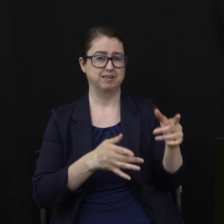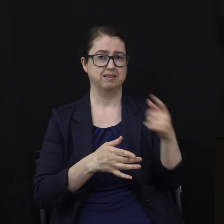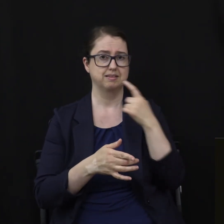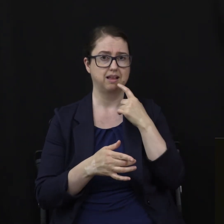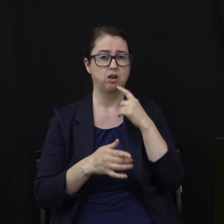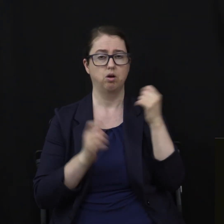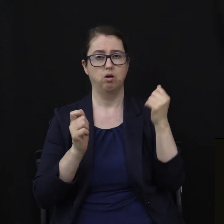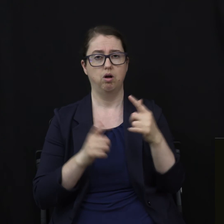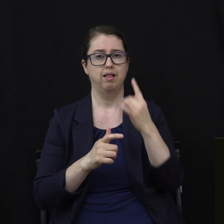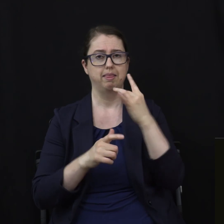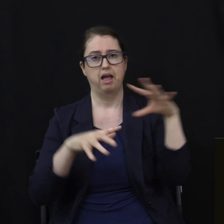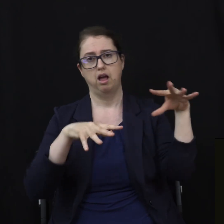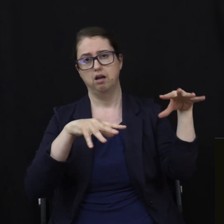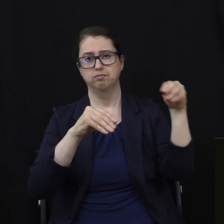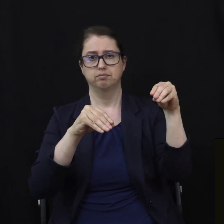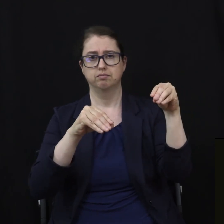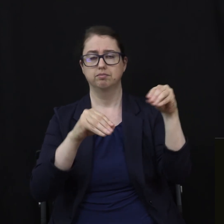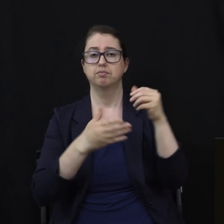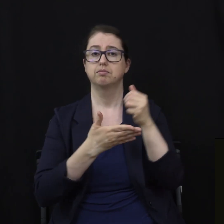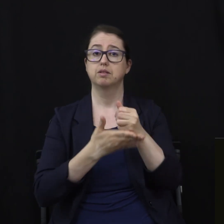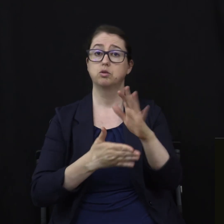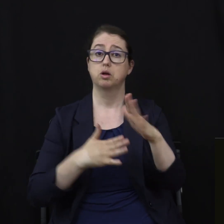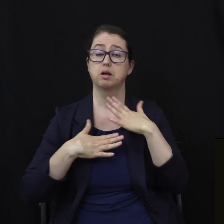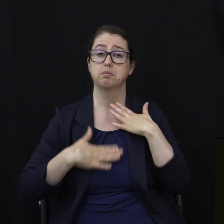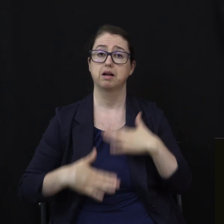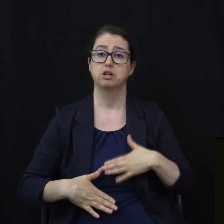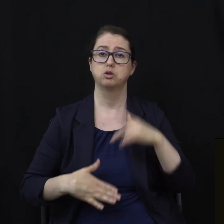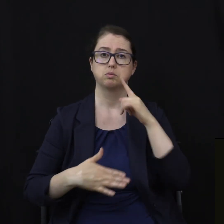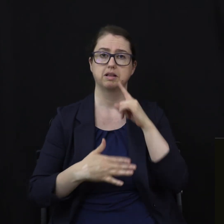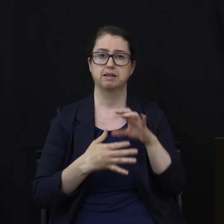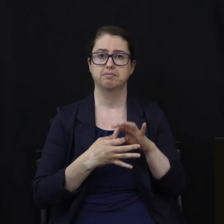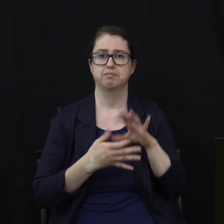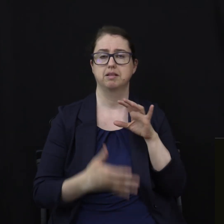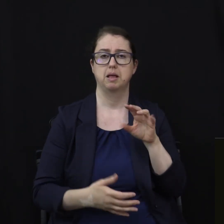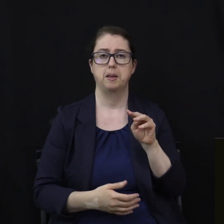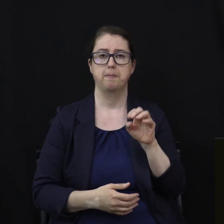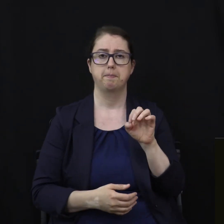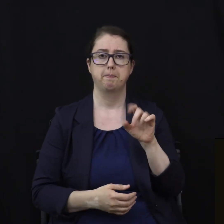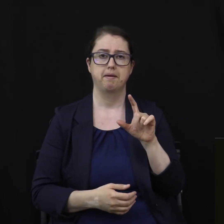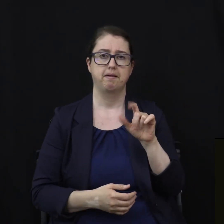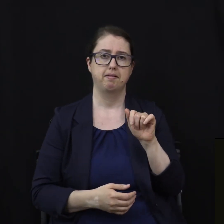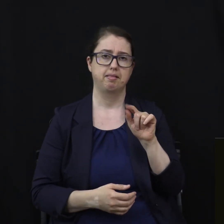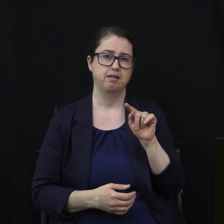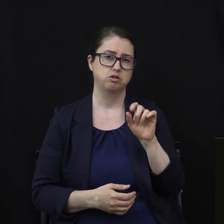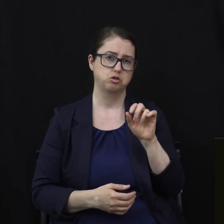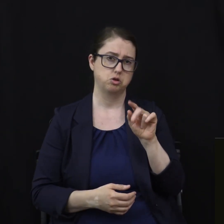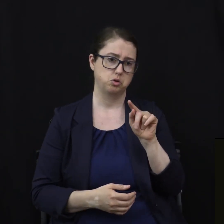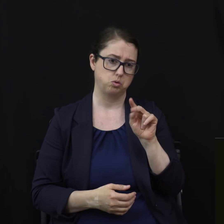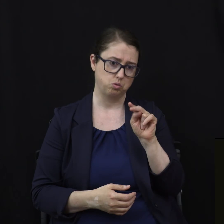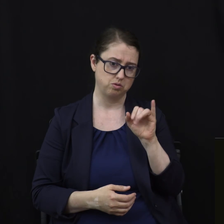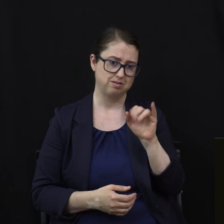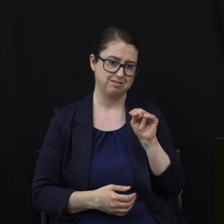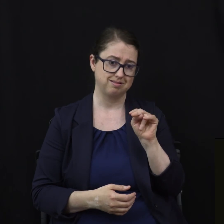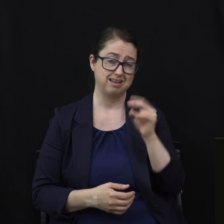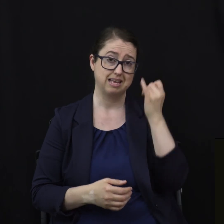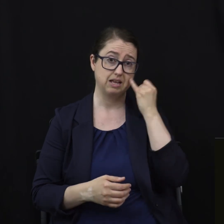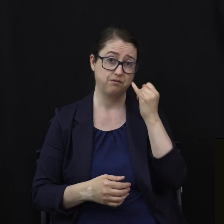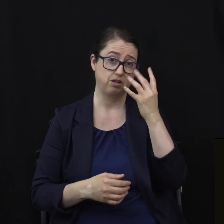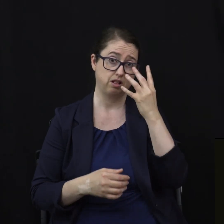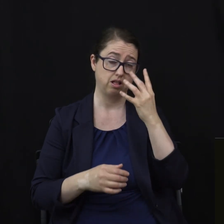helps your body to release melatonin. Exposure to light after dusk can reduce melatonin levels by